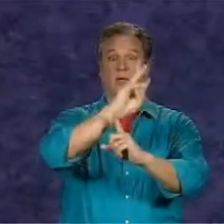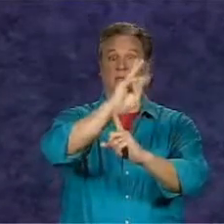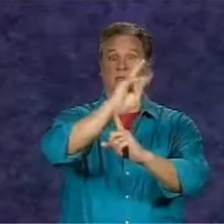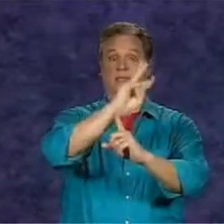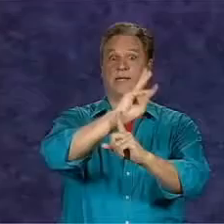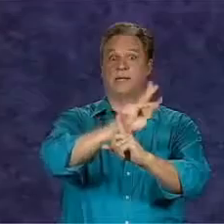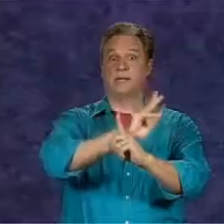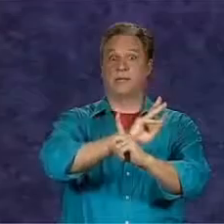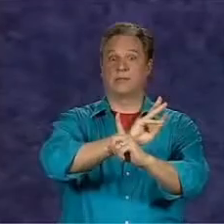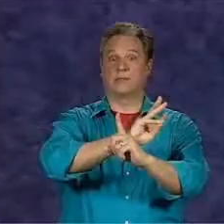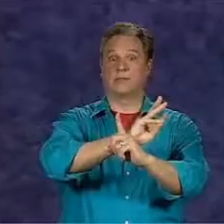6 months.